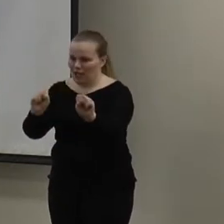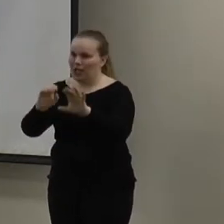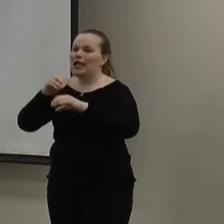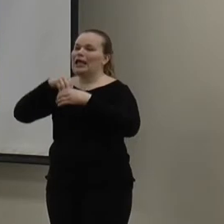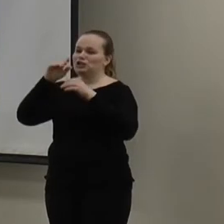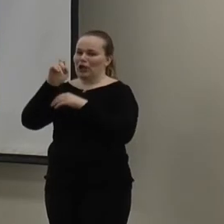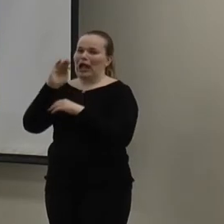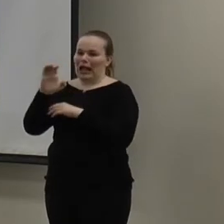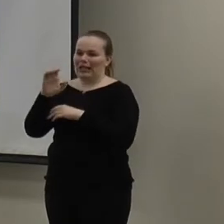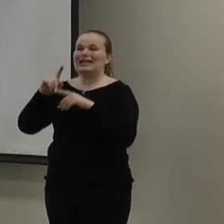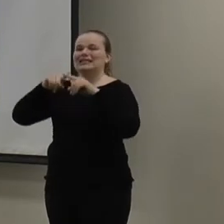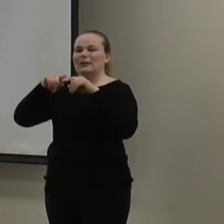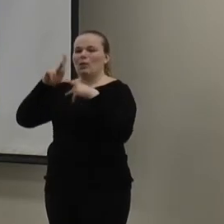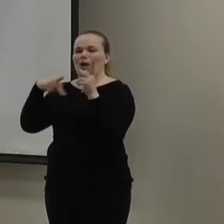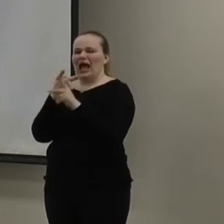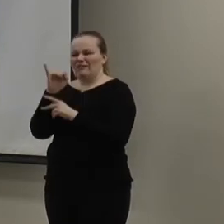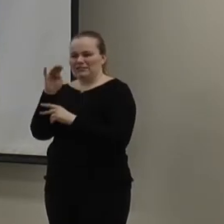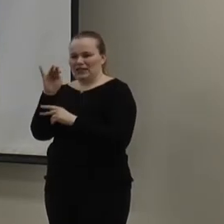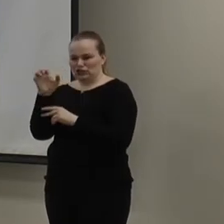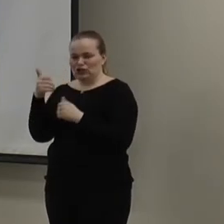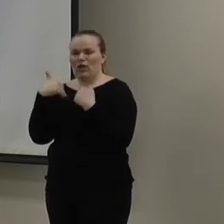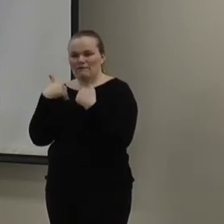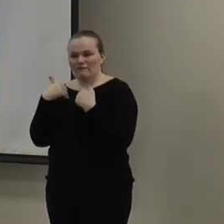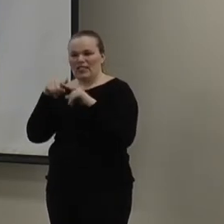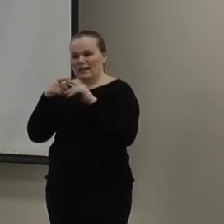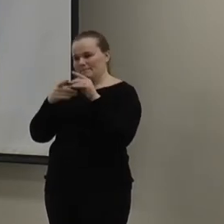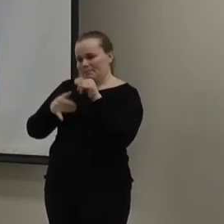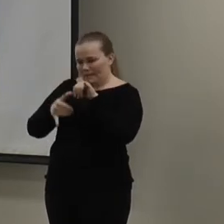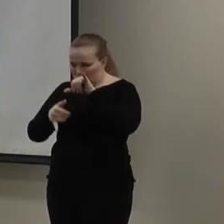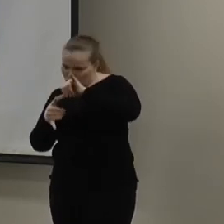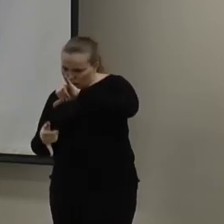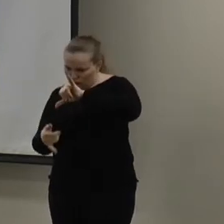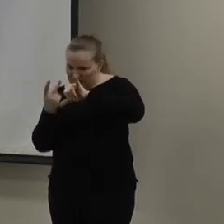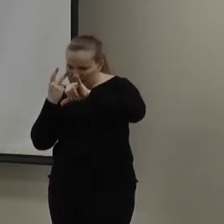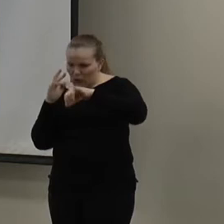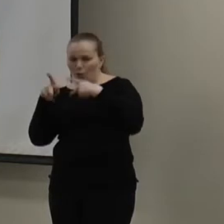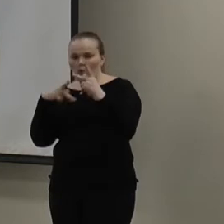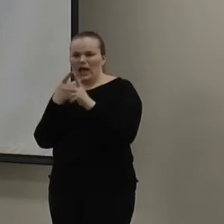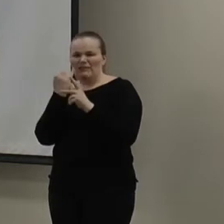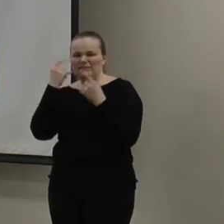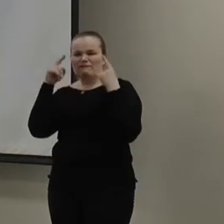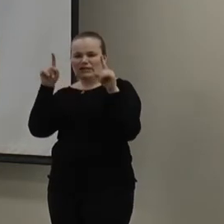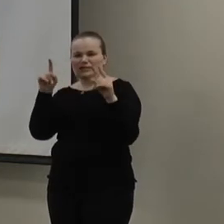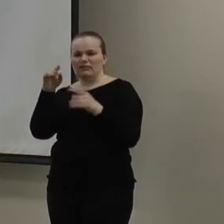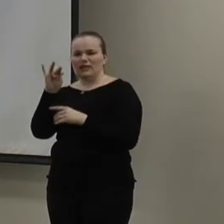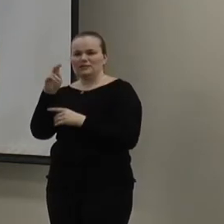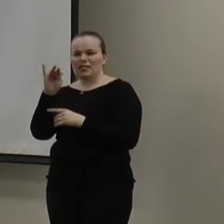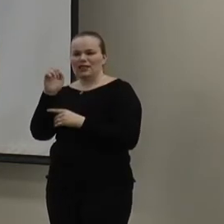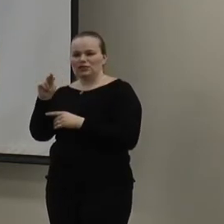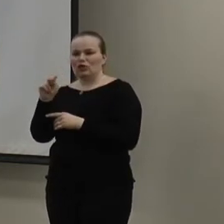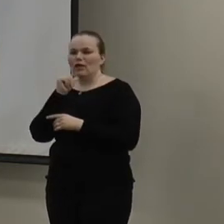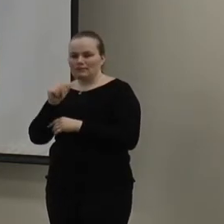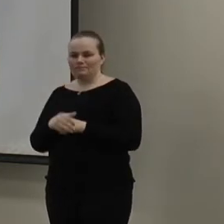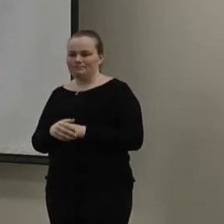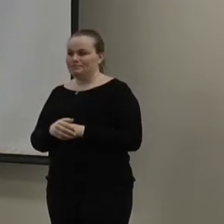and determine the type of insulation that you have. And then also measure the depth. So, that way you find out what your effective total R value